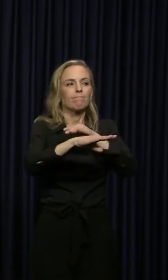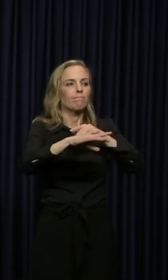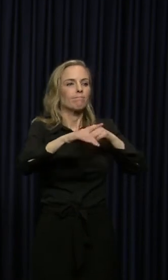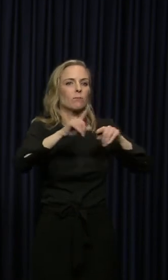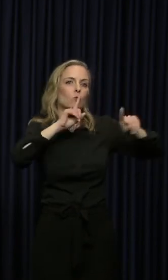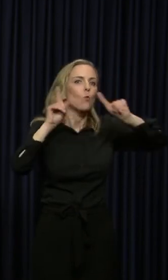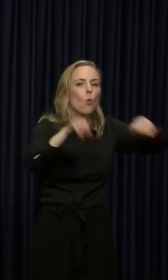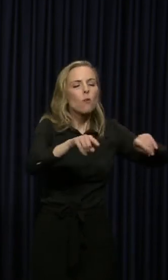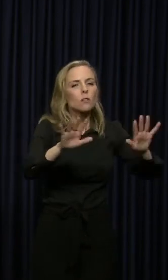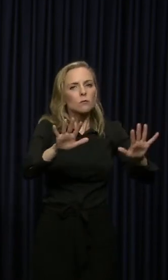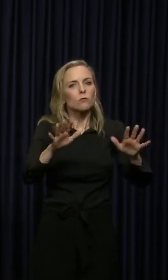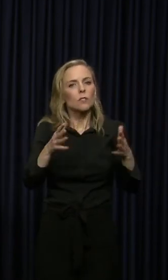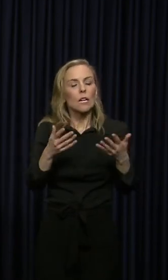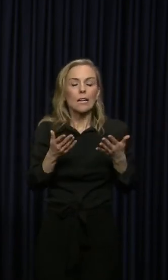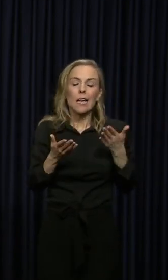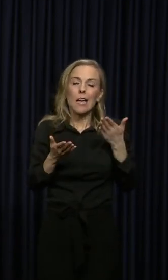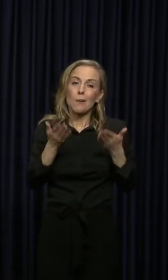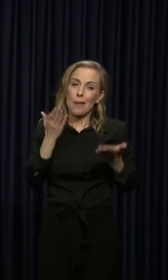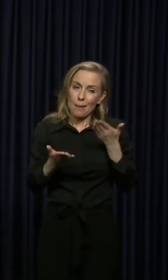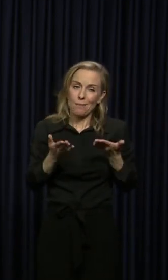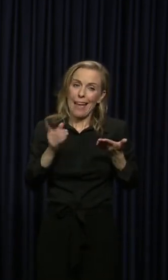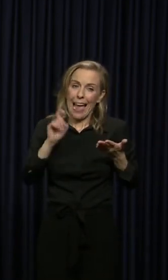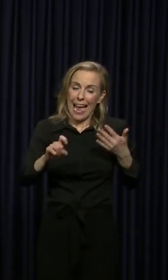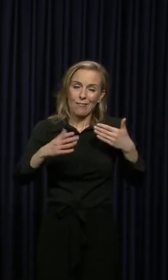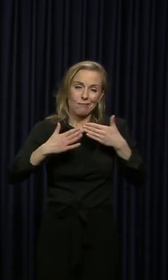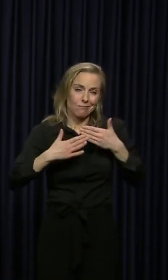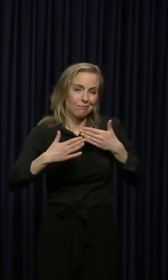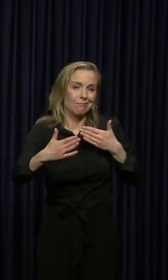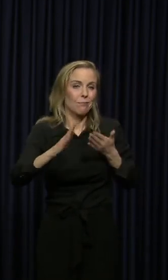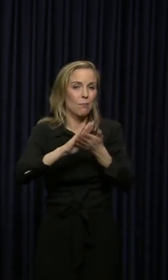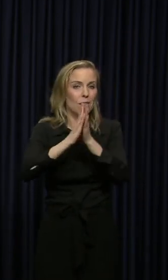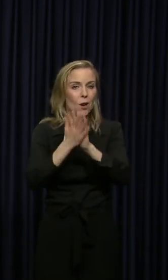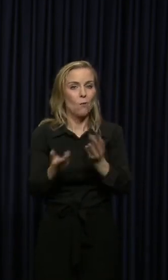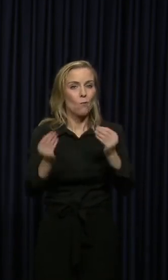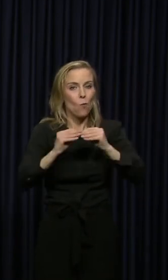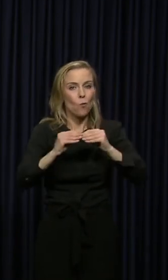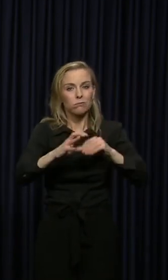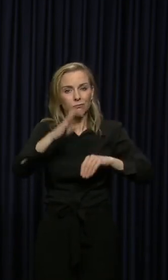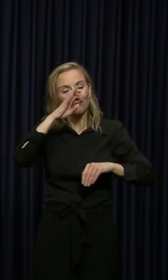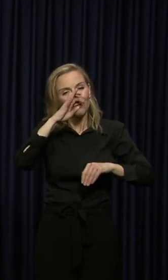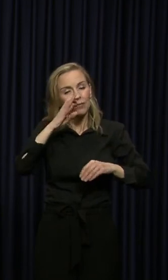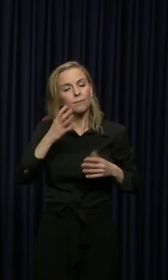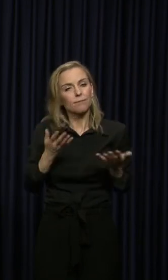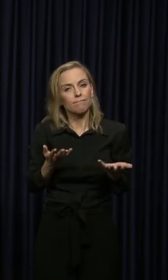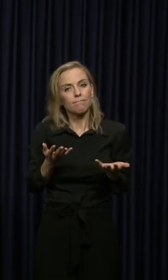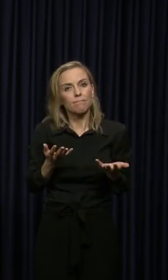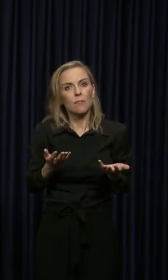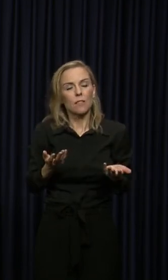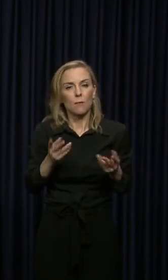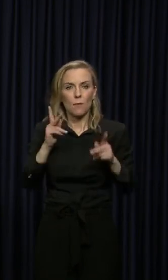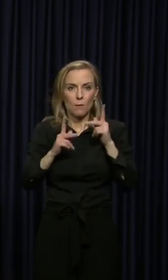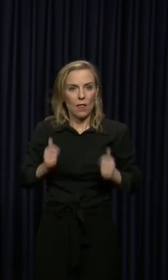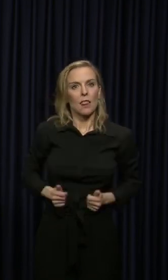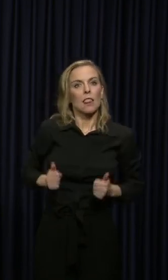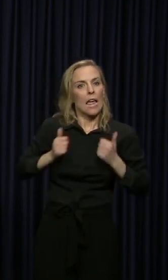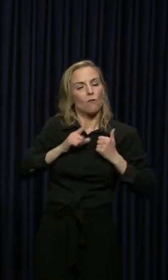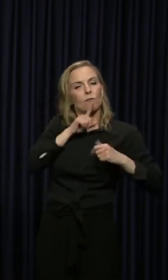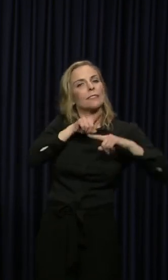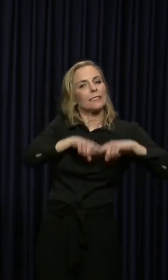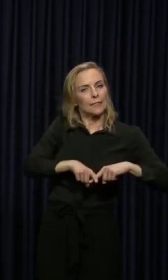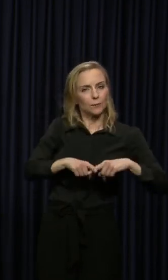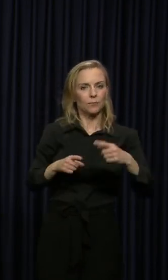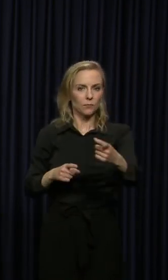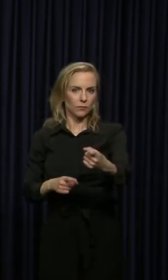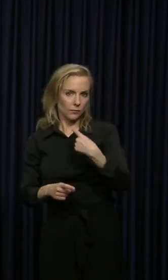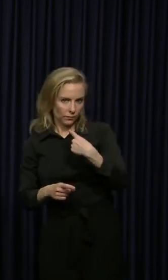we may have to get a little tougher folks. It's people's lives that ultimately depend on it. And one more. Okay.